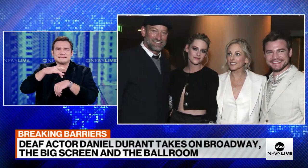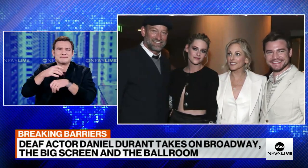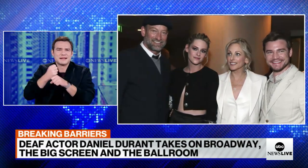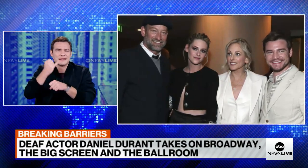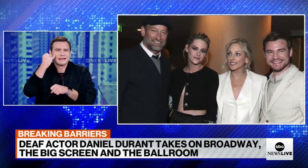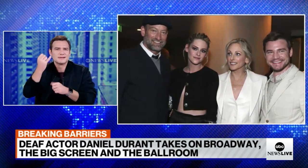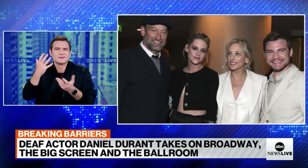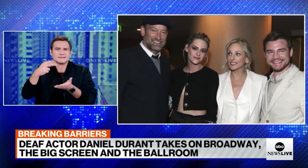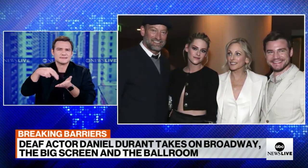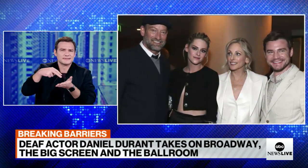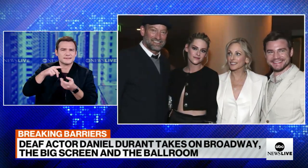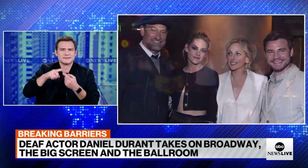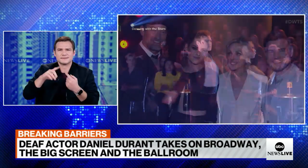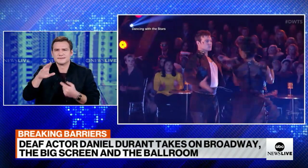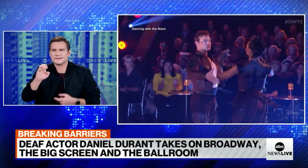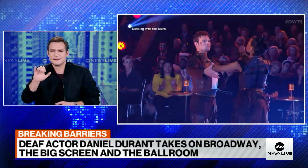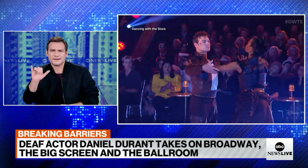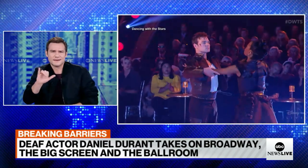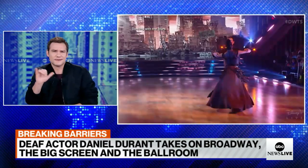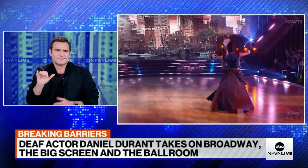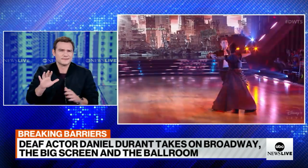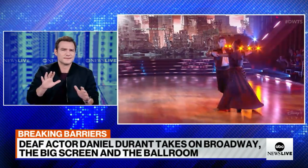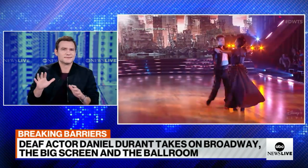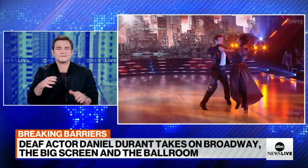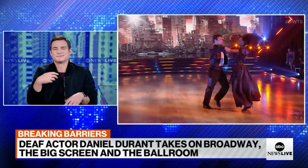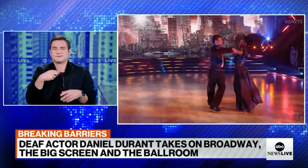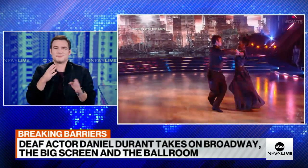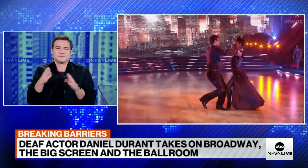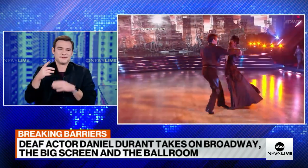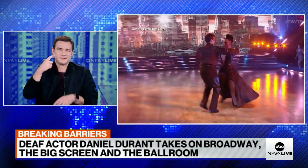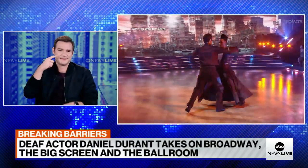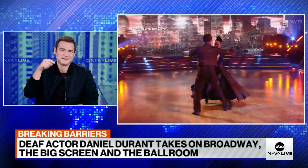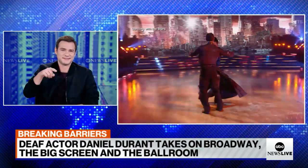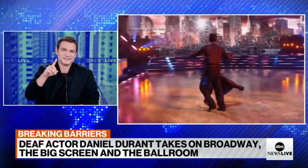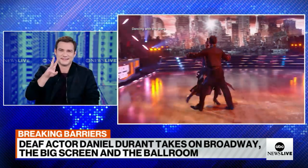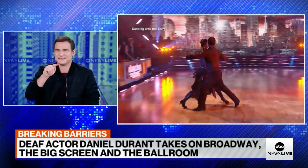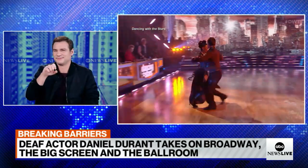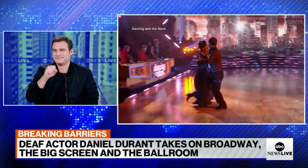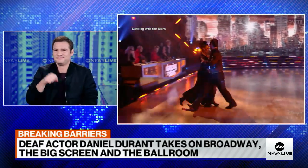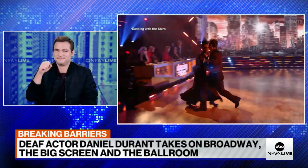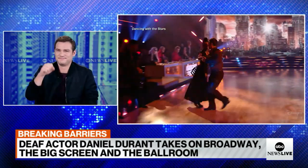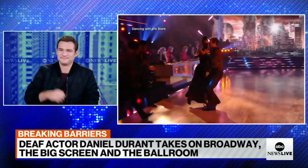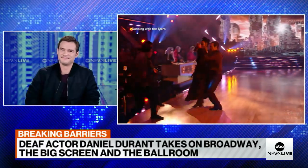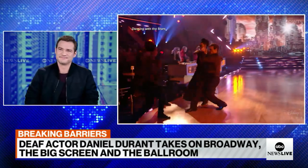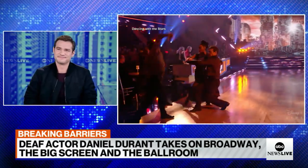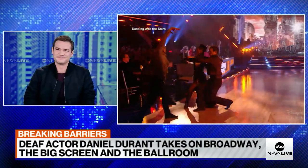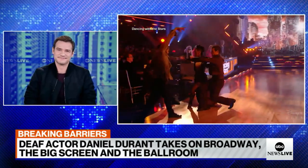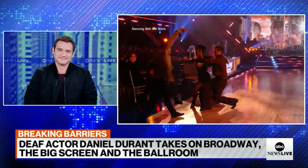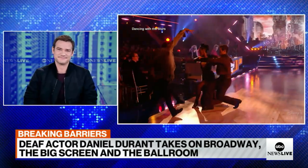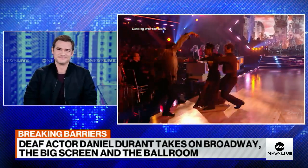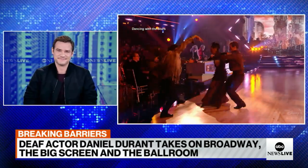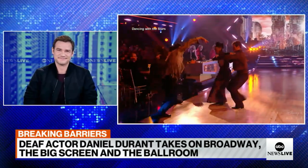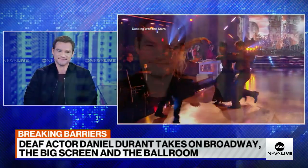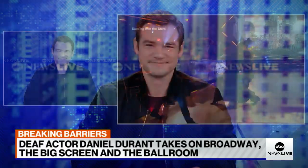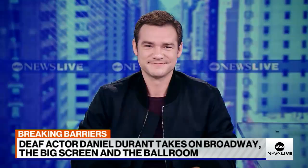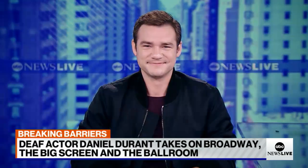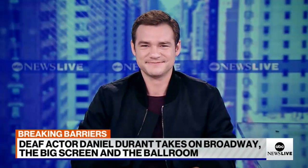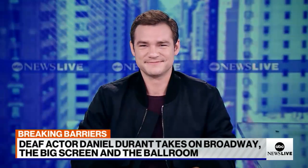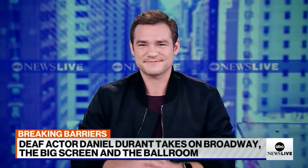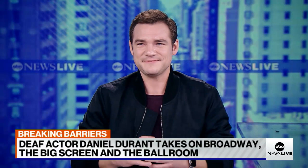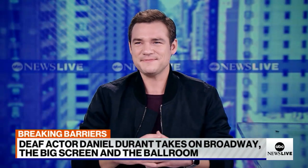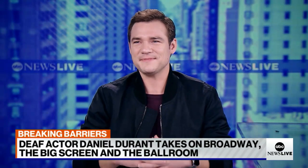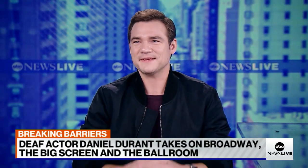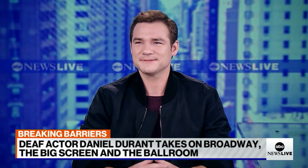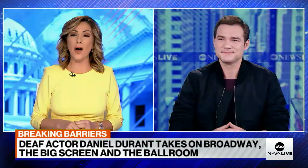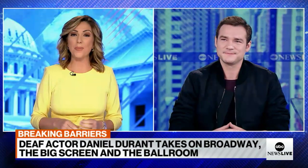So it was nice for me to get a basic idea of some dance steps and what things are going to be like to prepare for Dancing with the Stars. Yeah. Well,